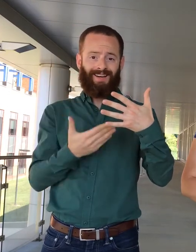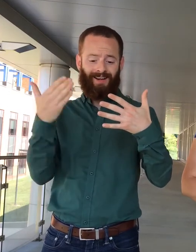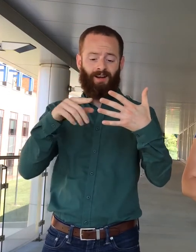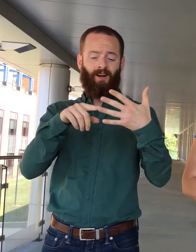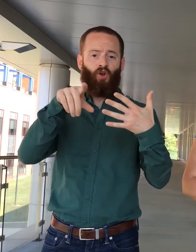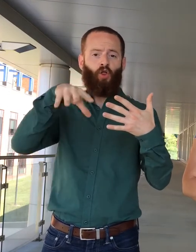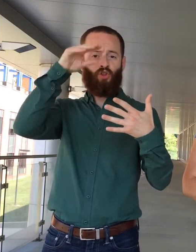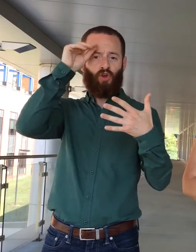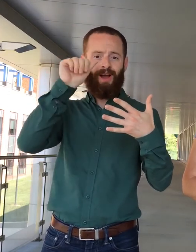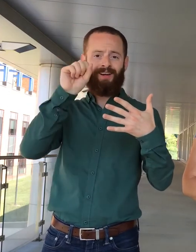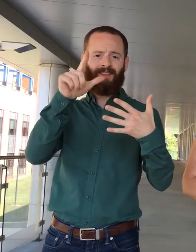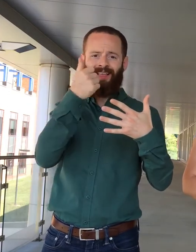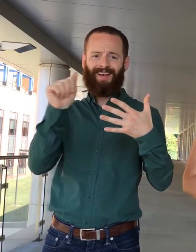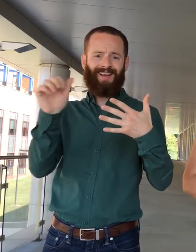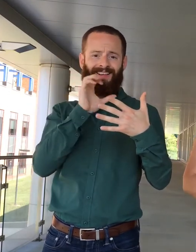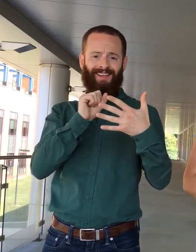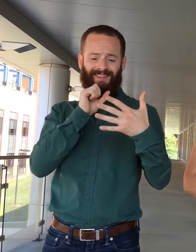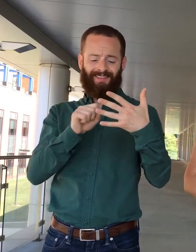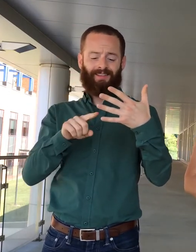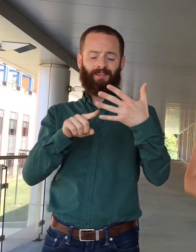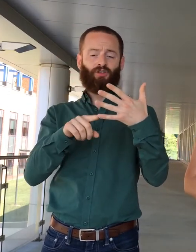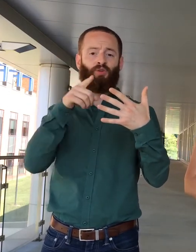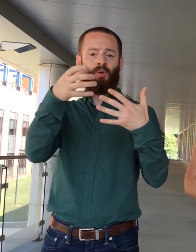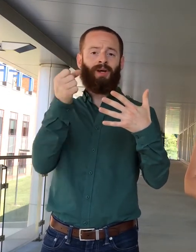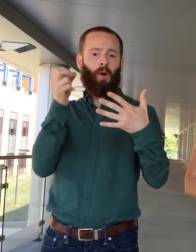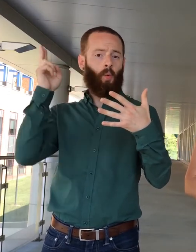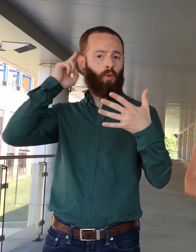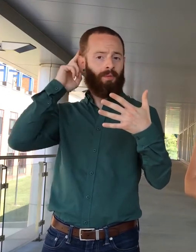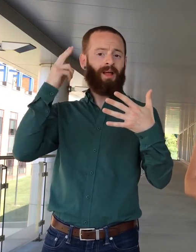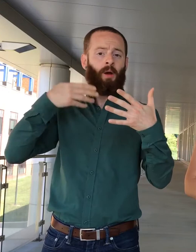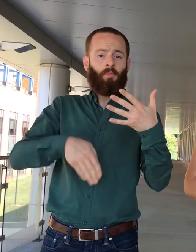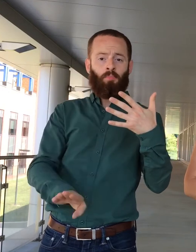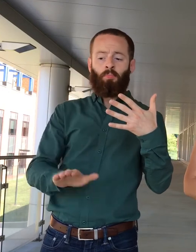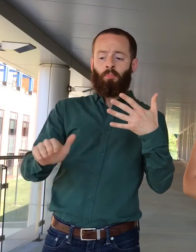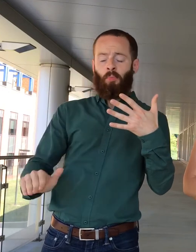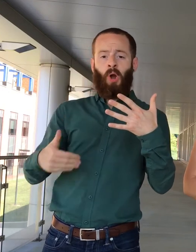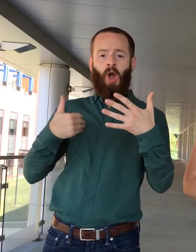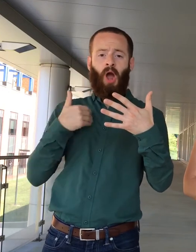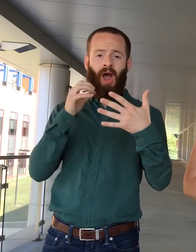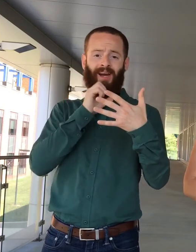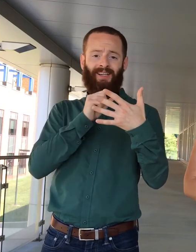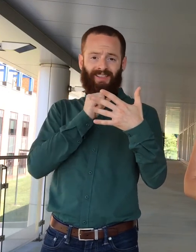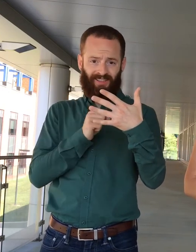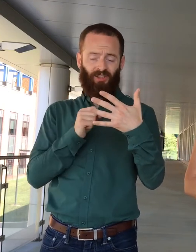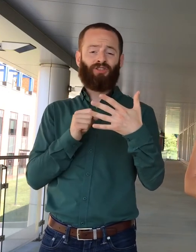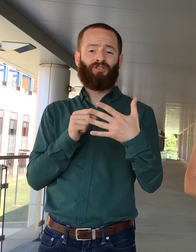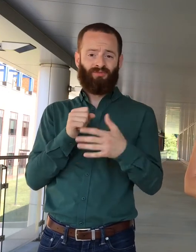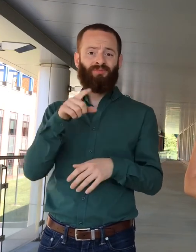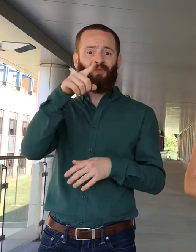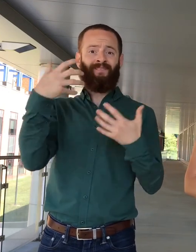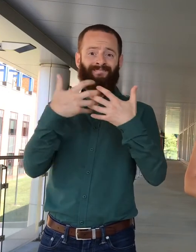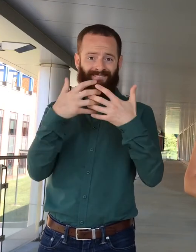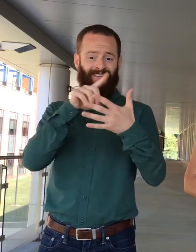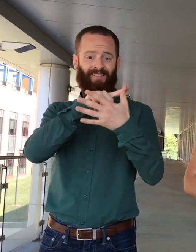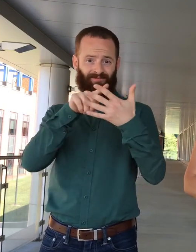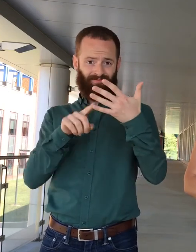age, and received a cochlear implant at a young age. If you're interested, please send an email to